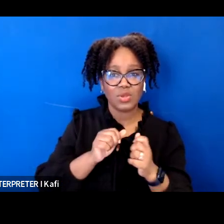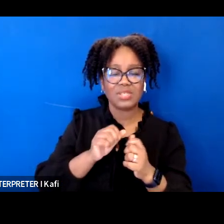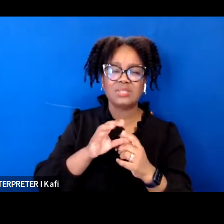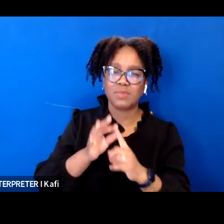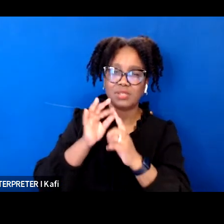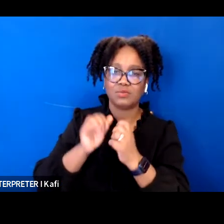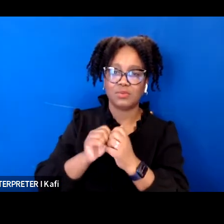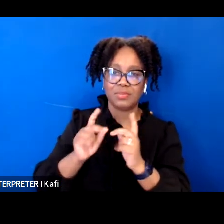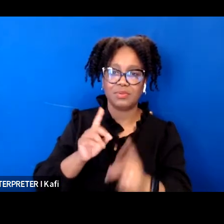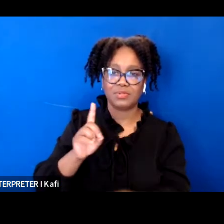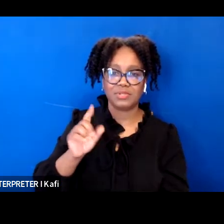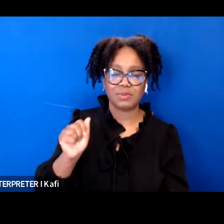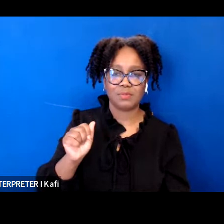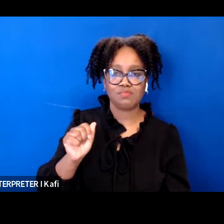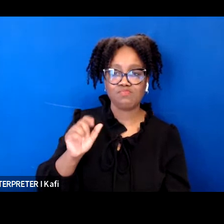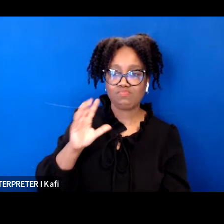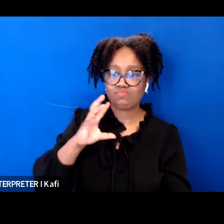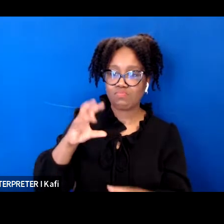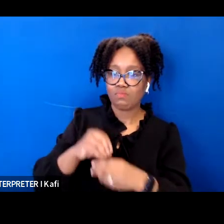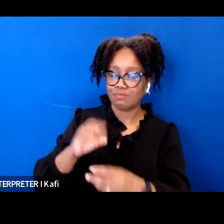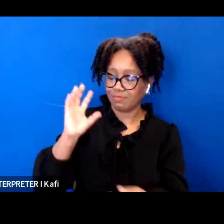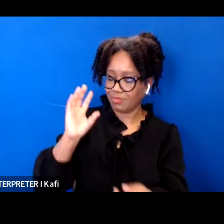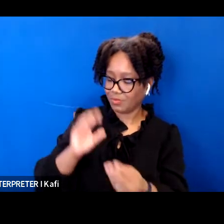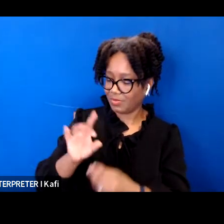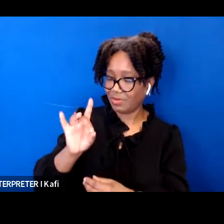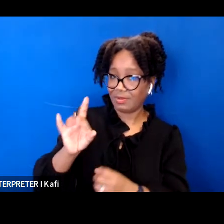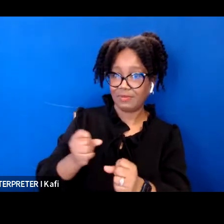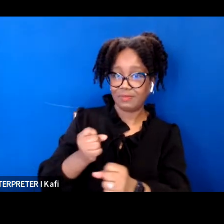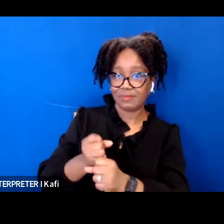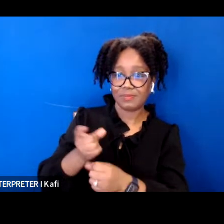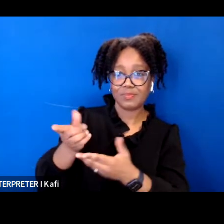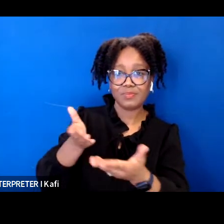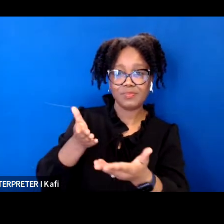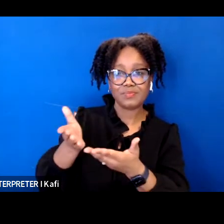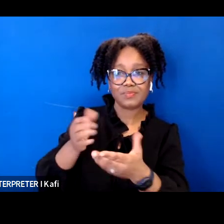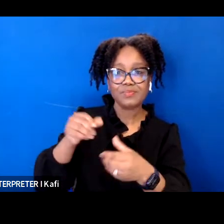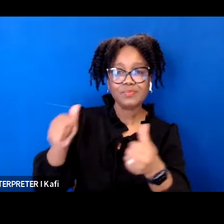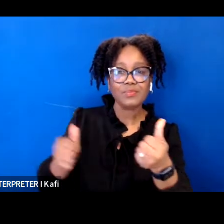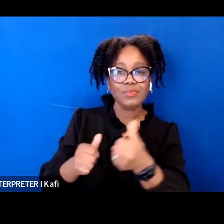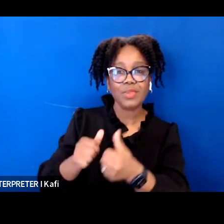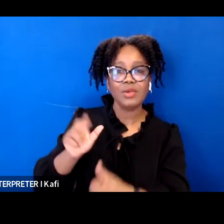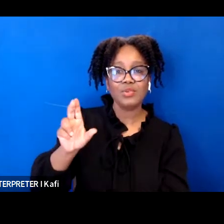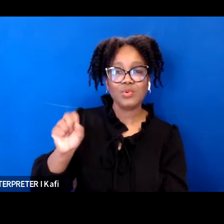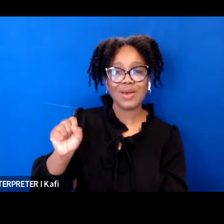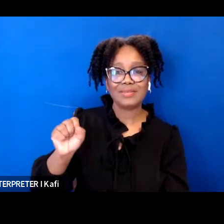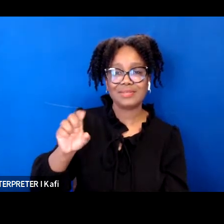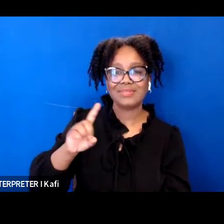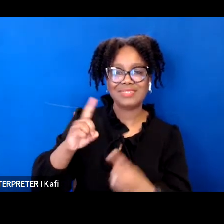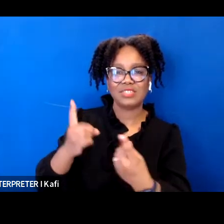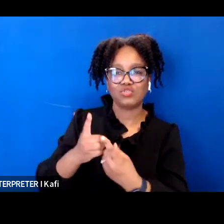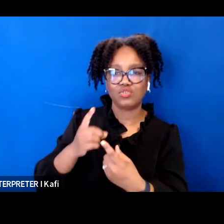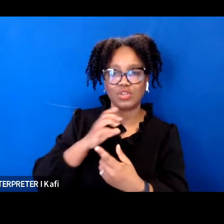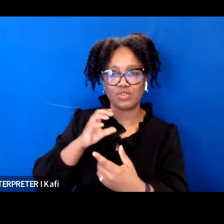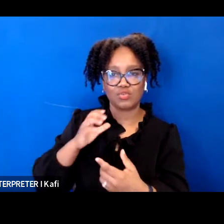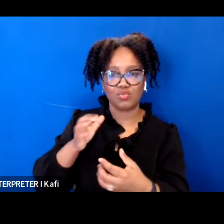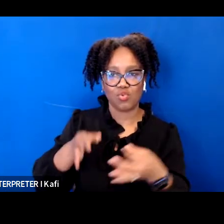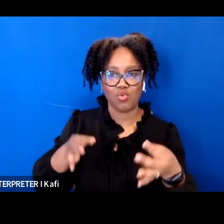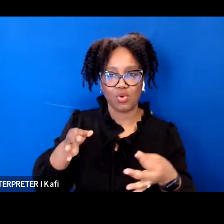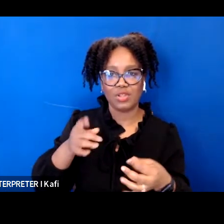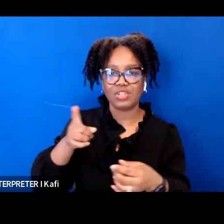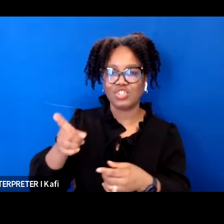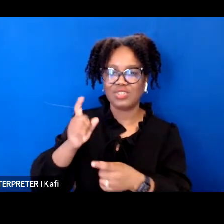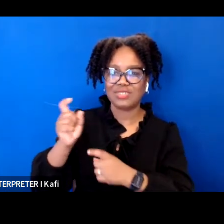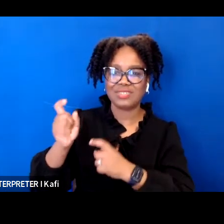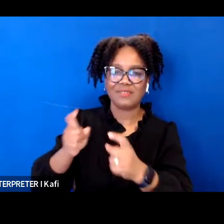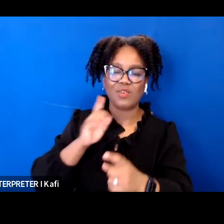judge jackson has served on the u.s district court for the district of columbia she has authored over 550 opinions on multiple